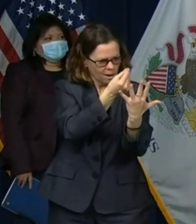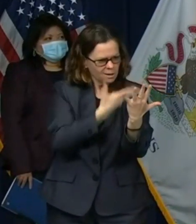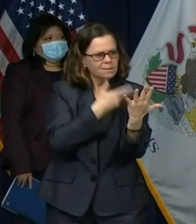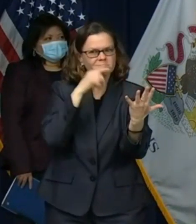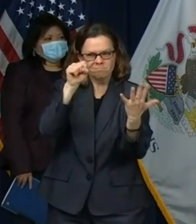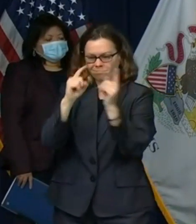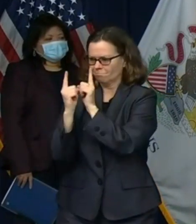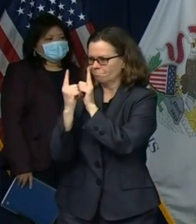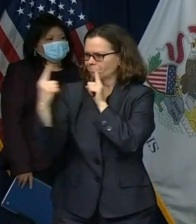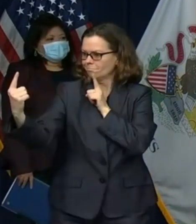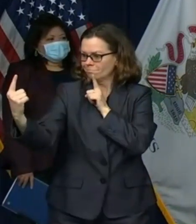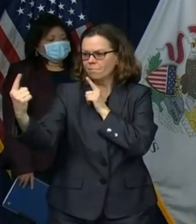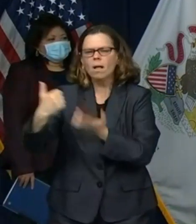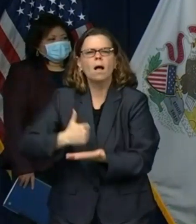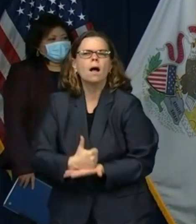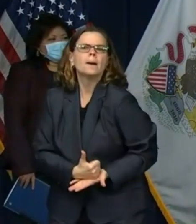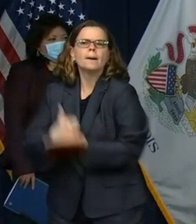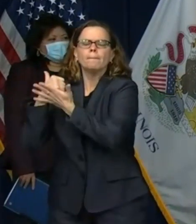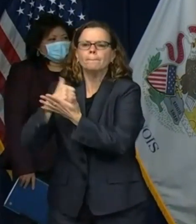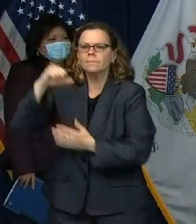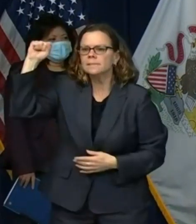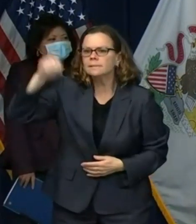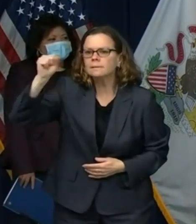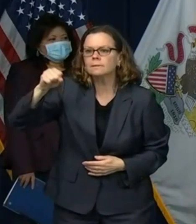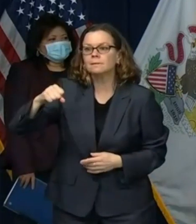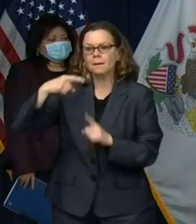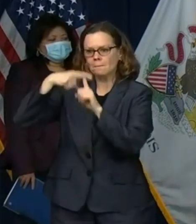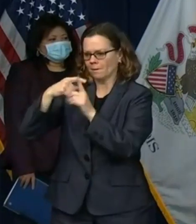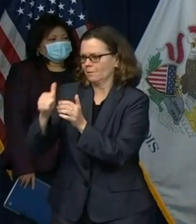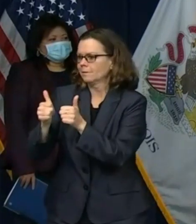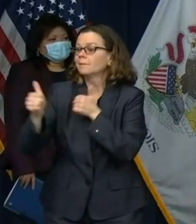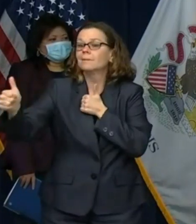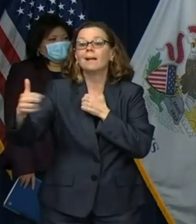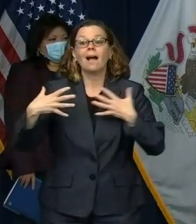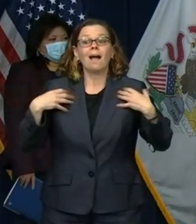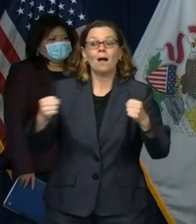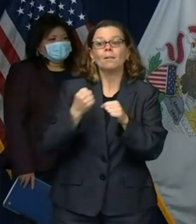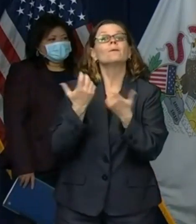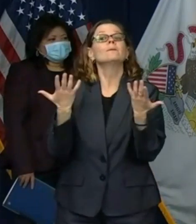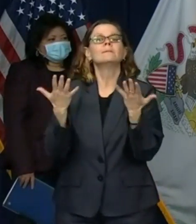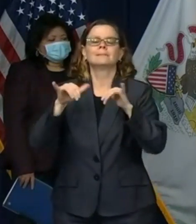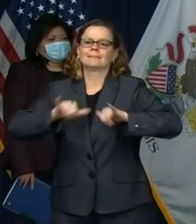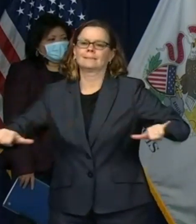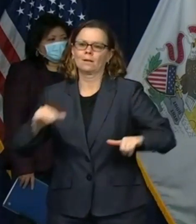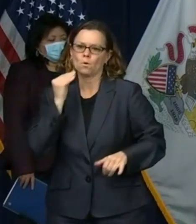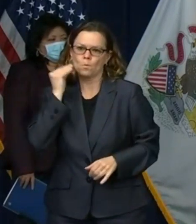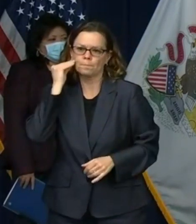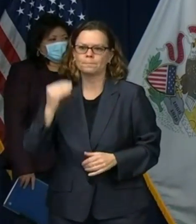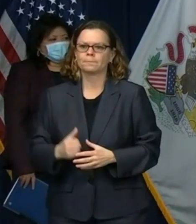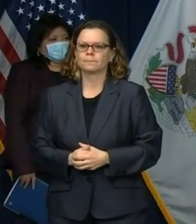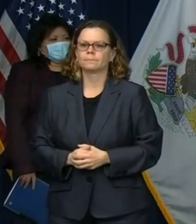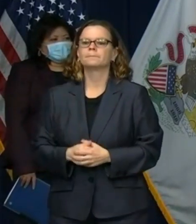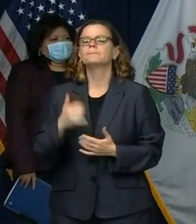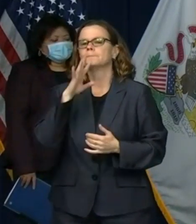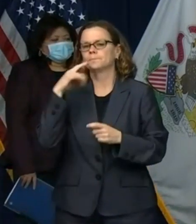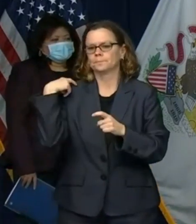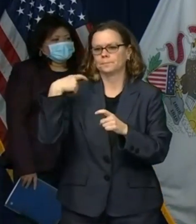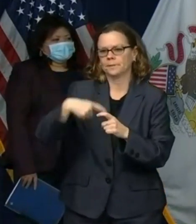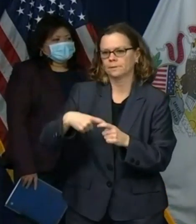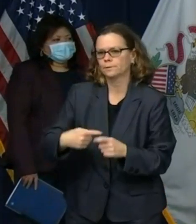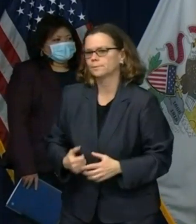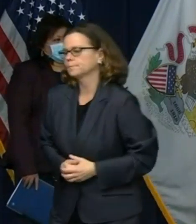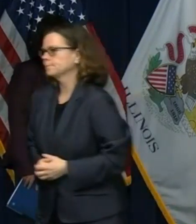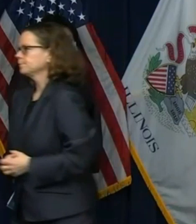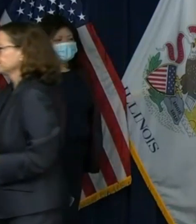and with that i will translate comments into spanish buenos tardes a feliz sábado durante